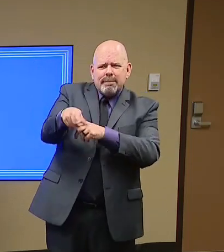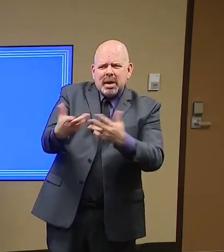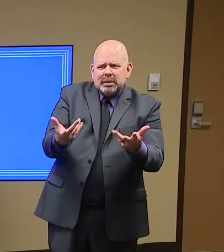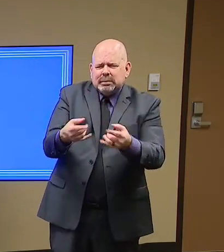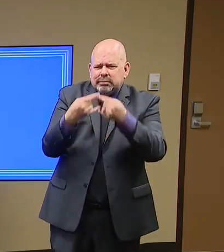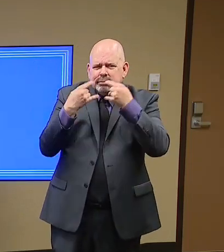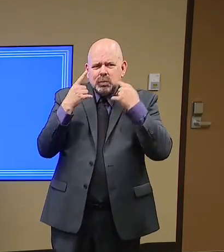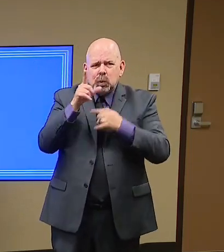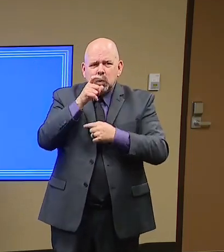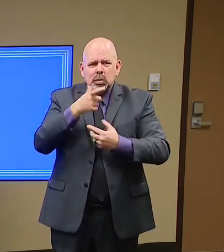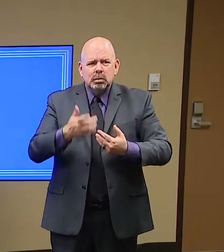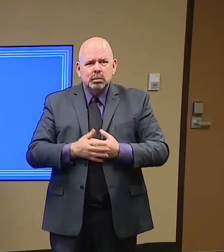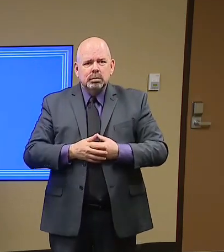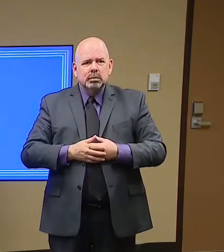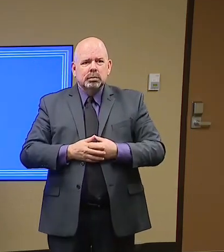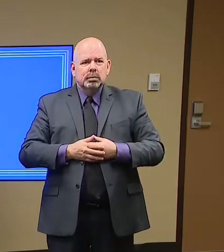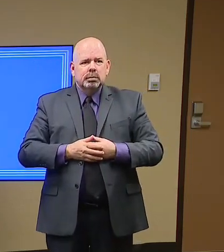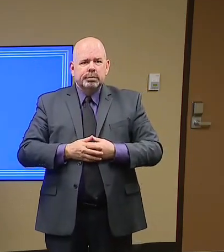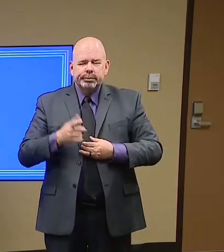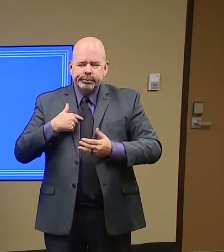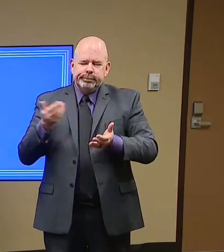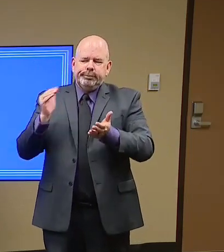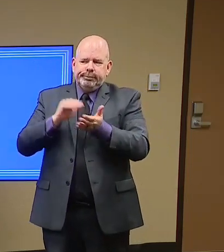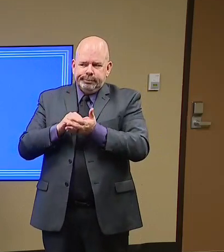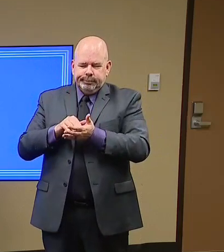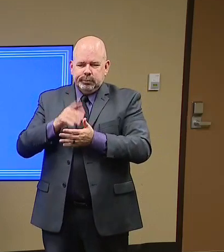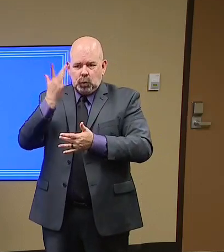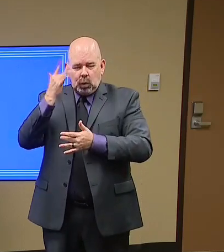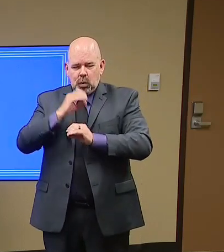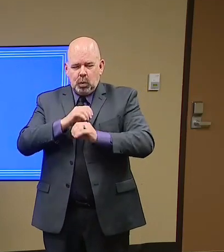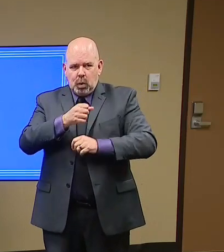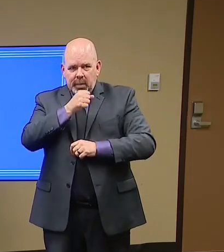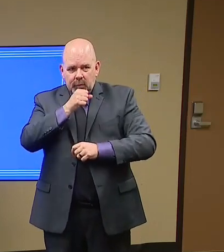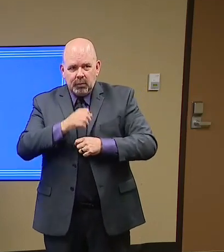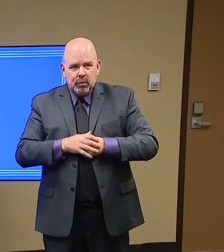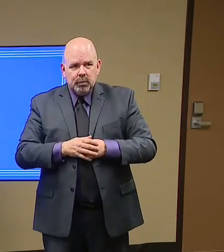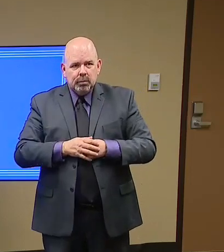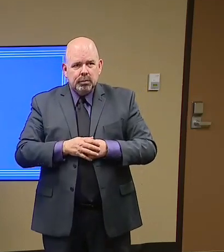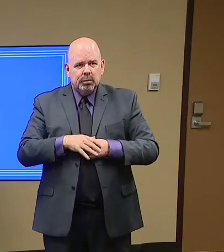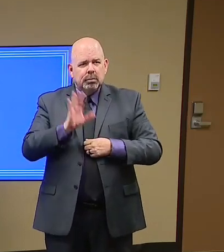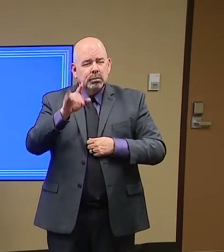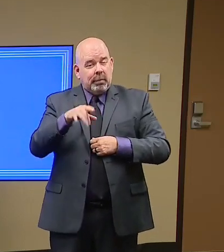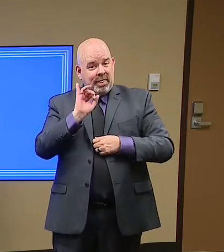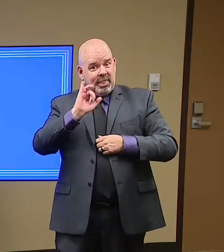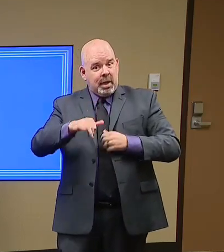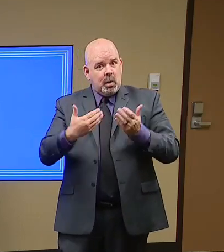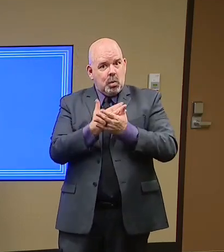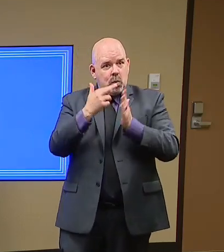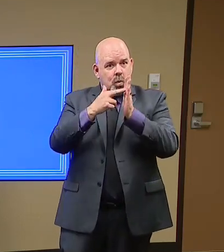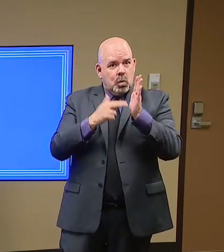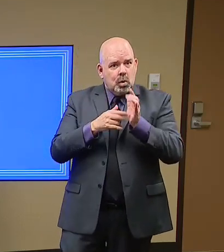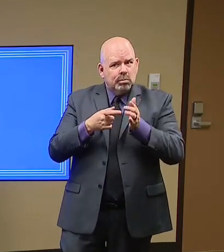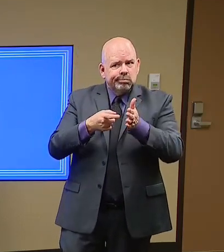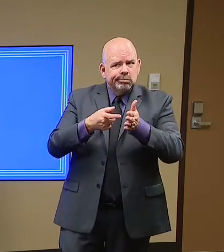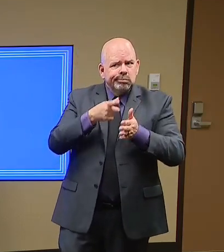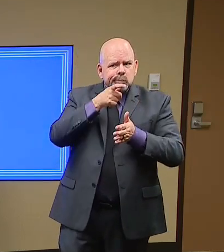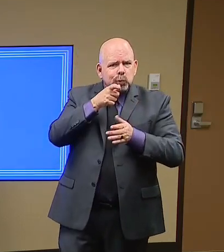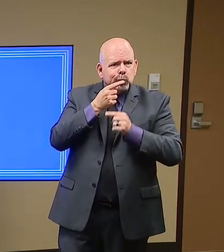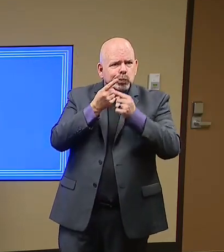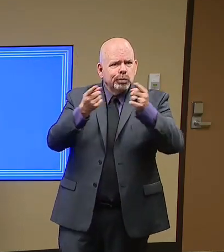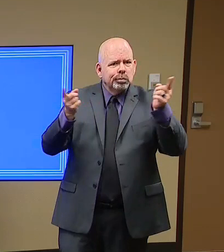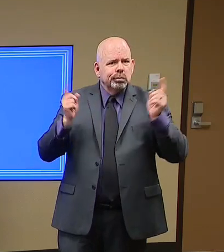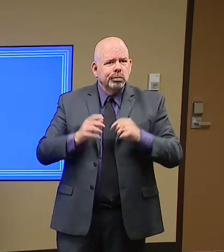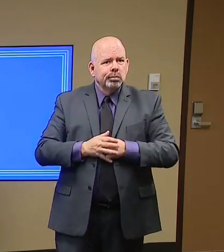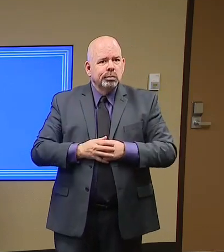question was, to what type of establishments does this apply? And then who will be checking